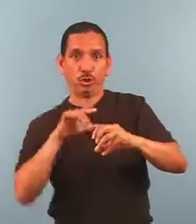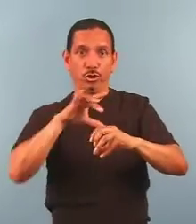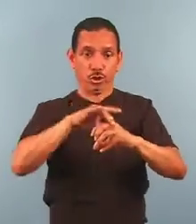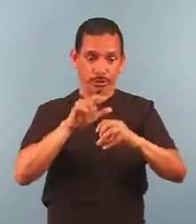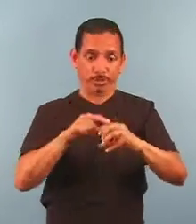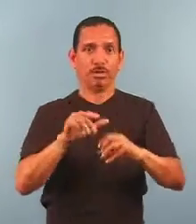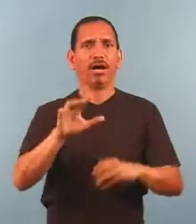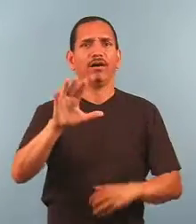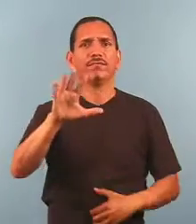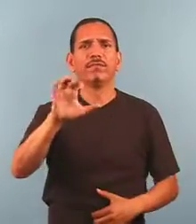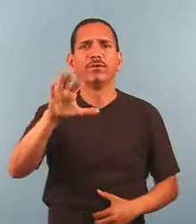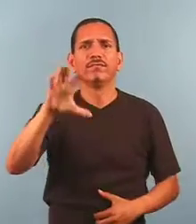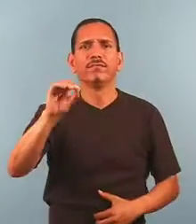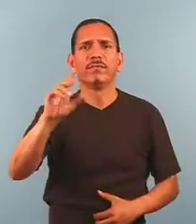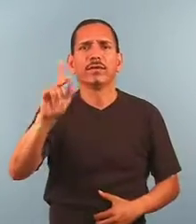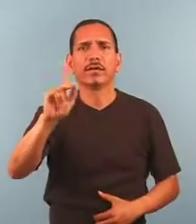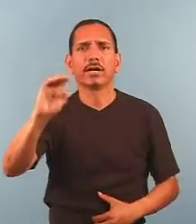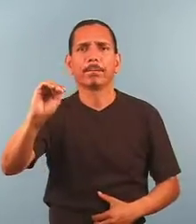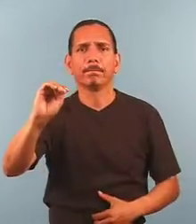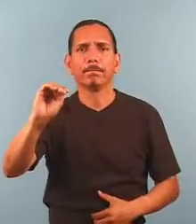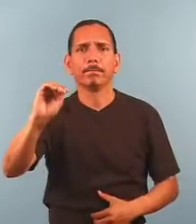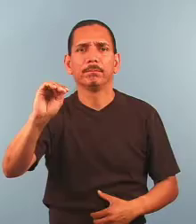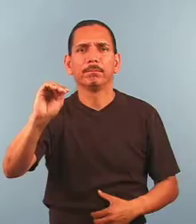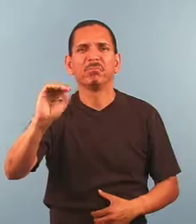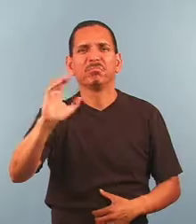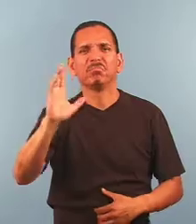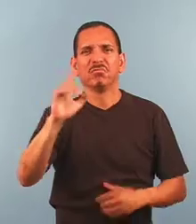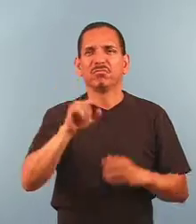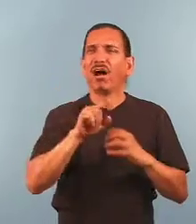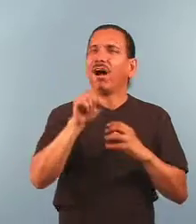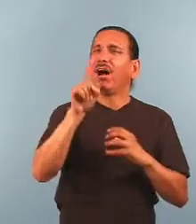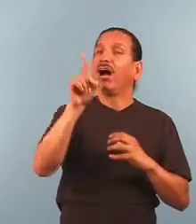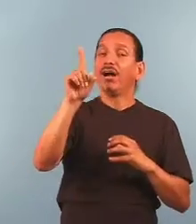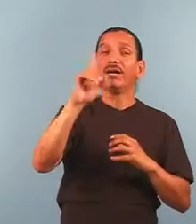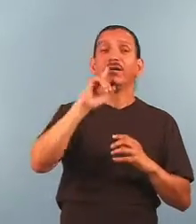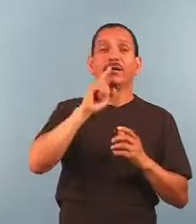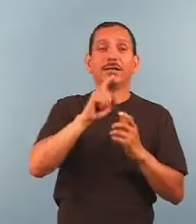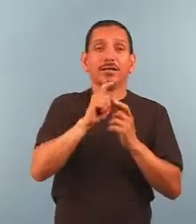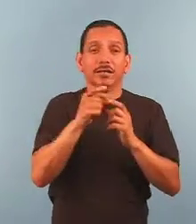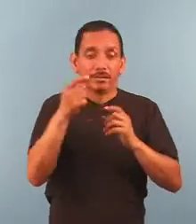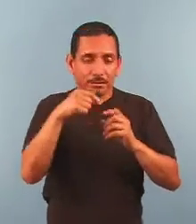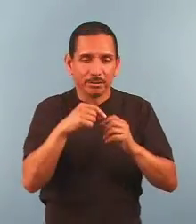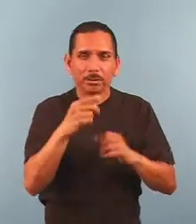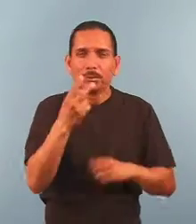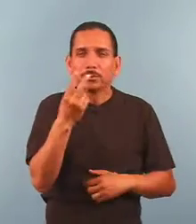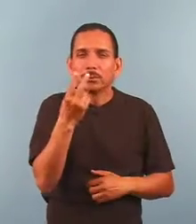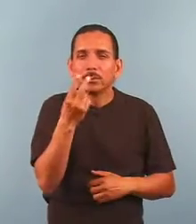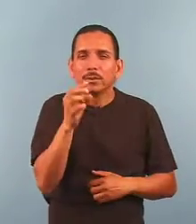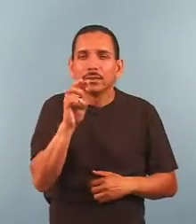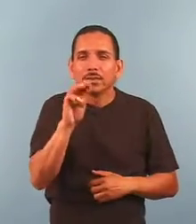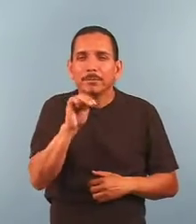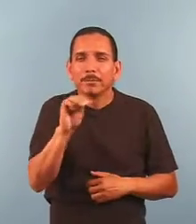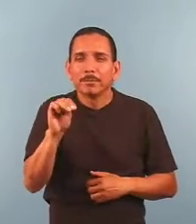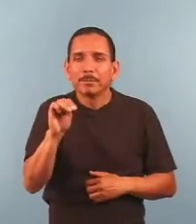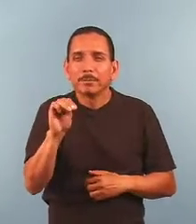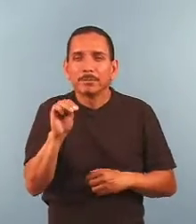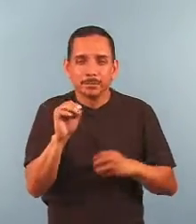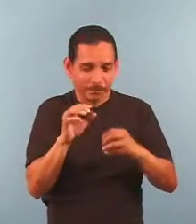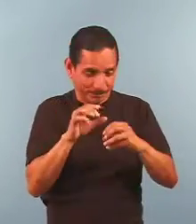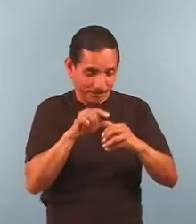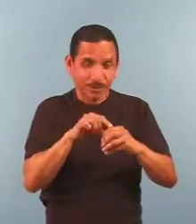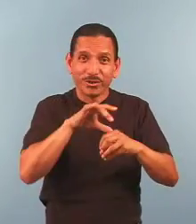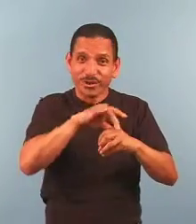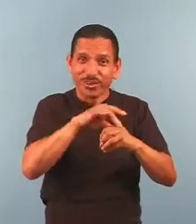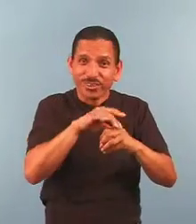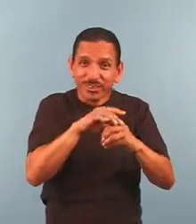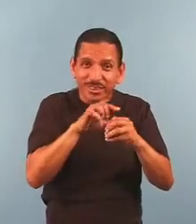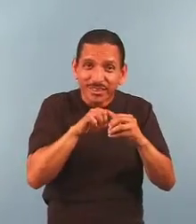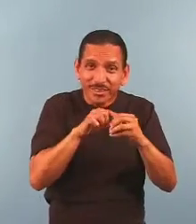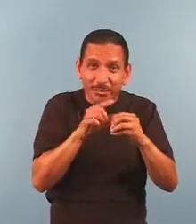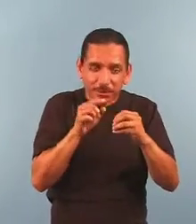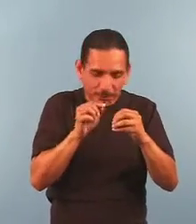550 kilometers up from the Earth's surface, two millimeters at this scale.